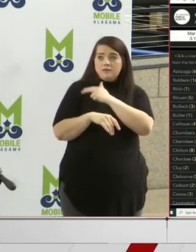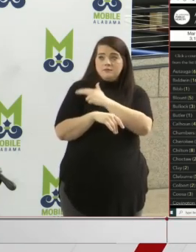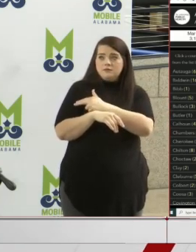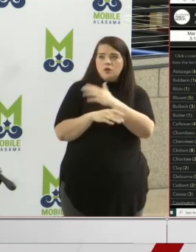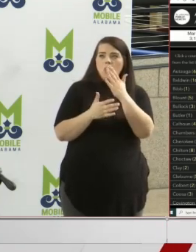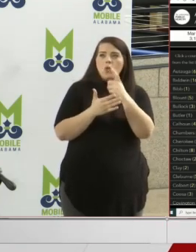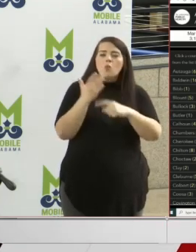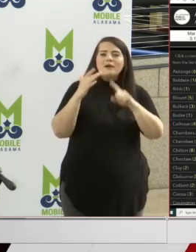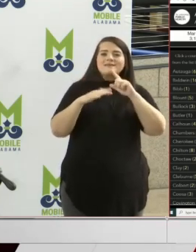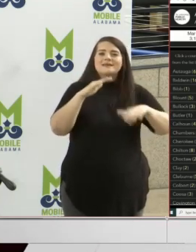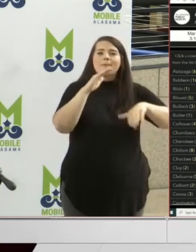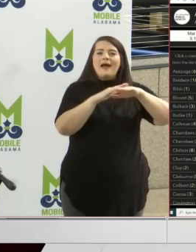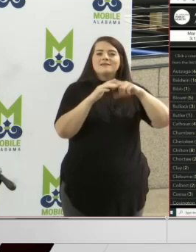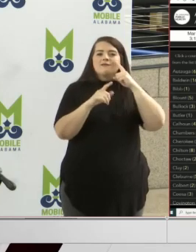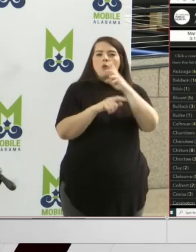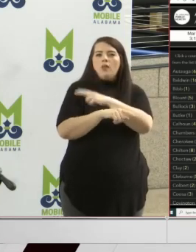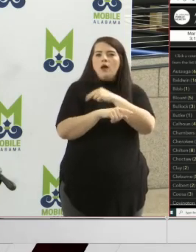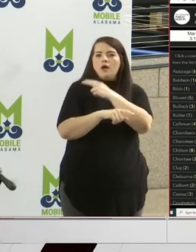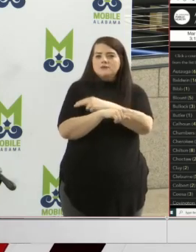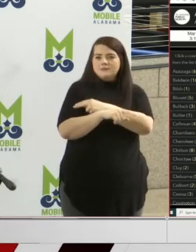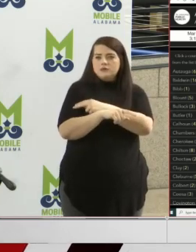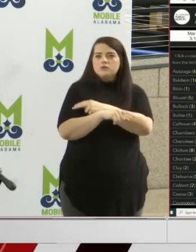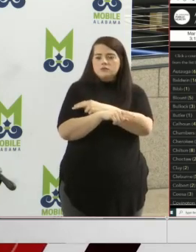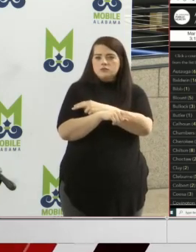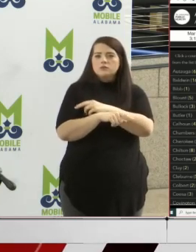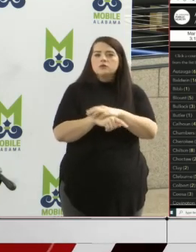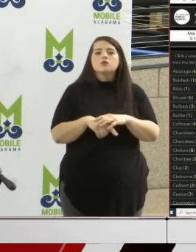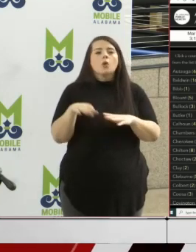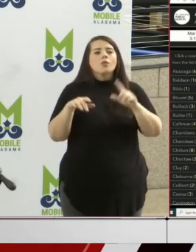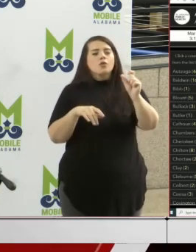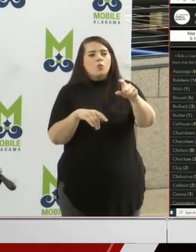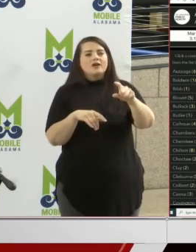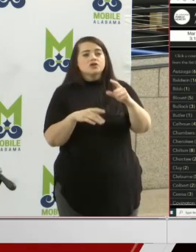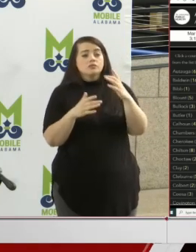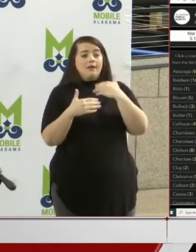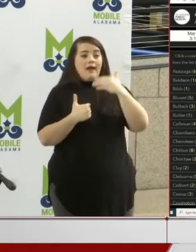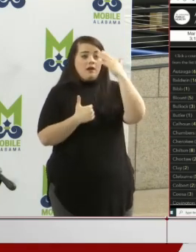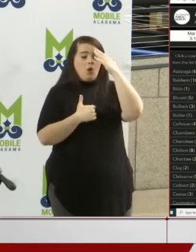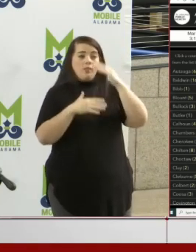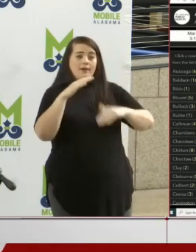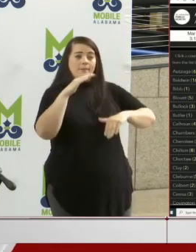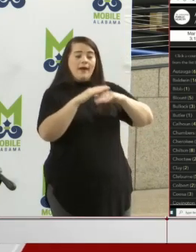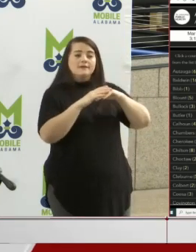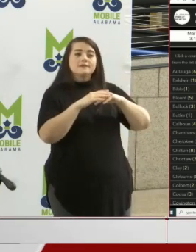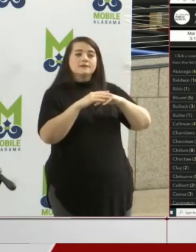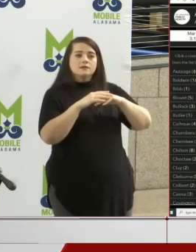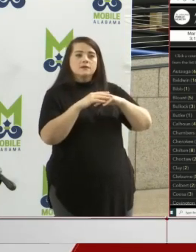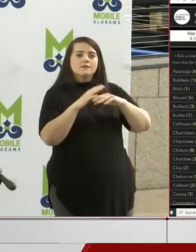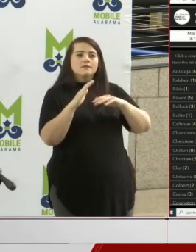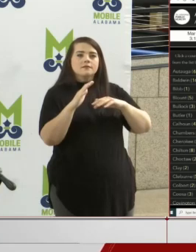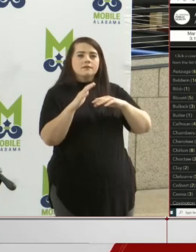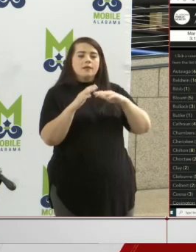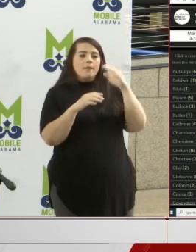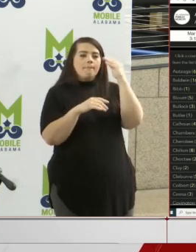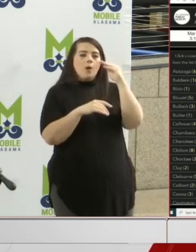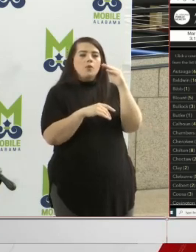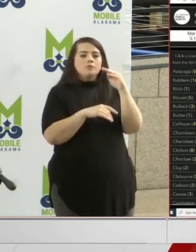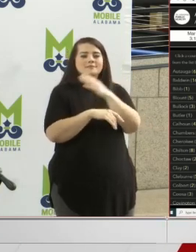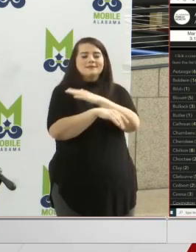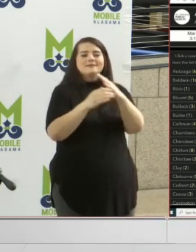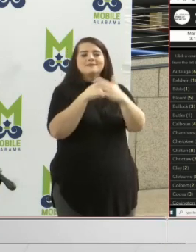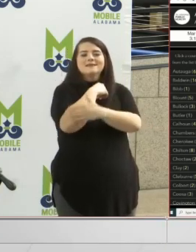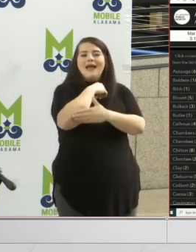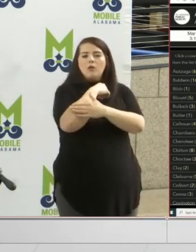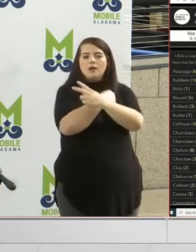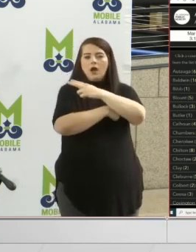What is the capacity in the hospitals? So, the question is, do I know what the capacity is in the, I'm going to say, the Mobile County hospitals,